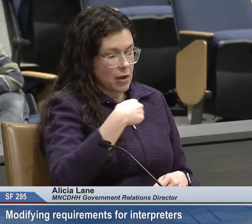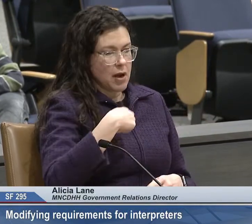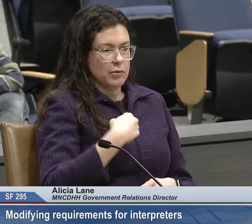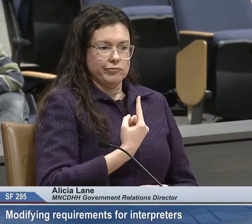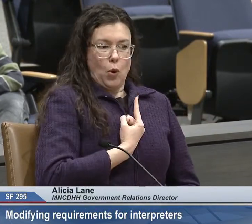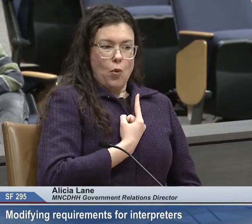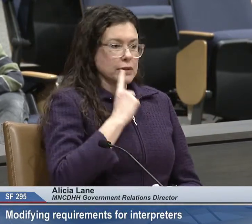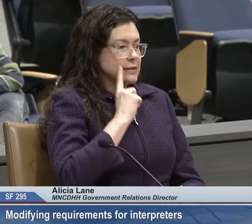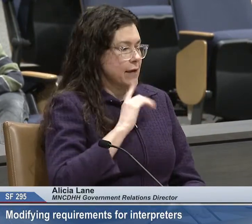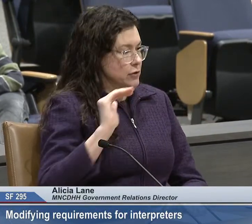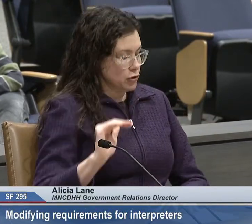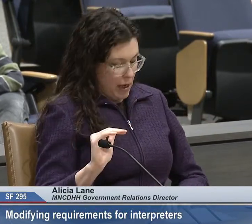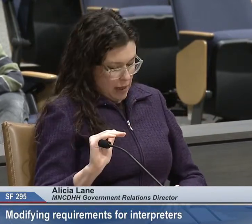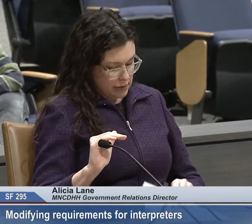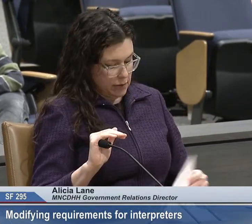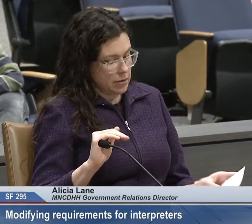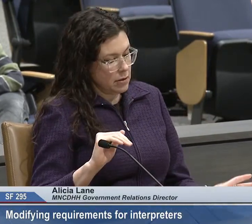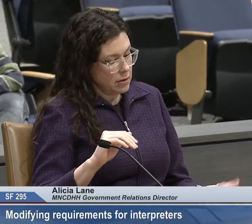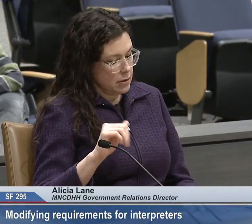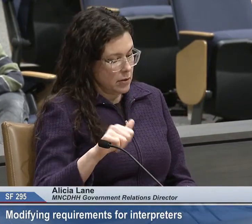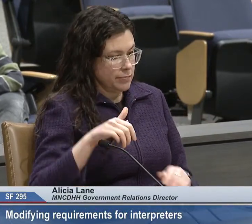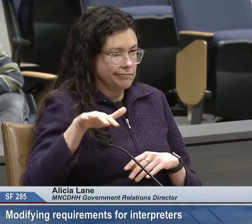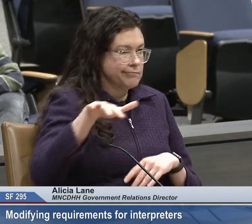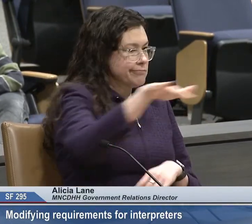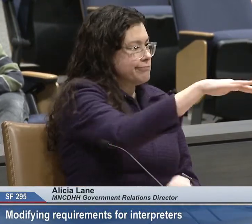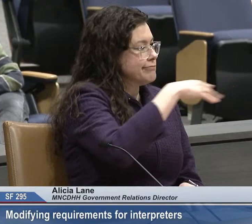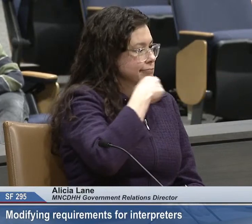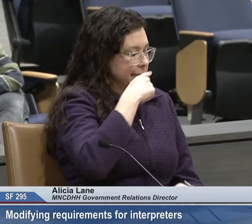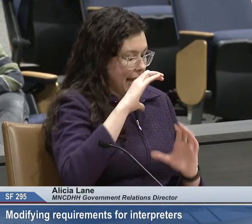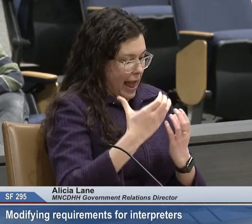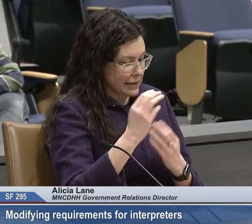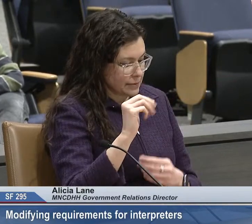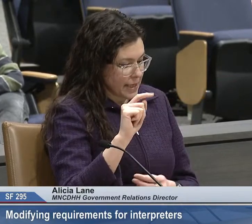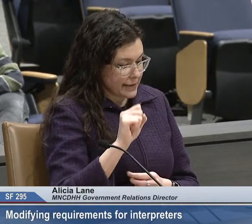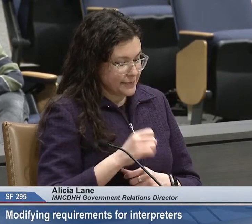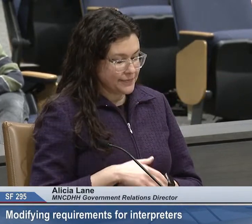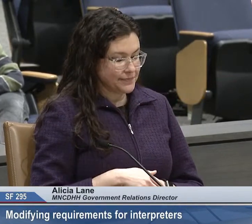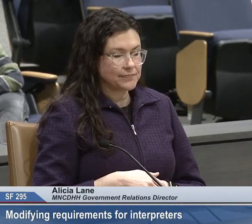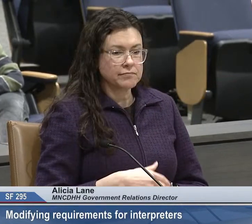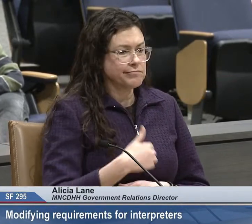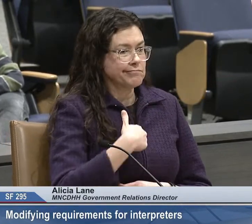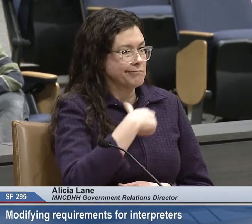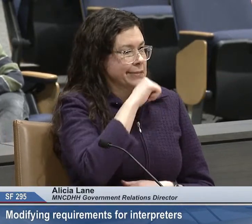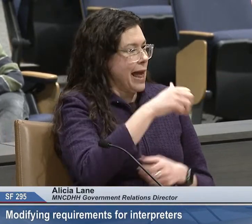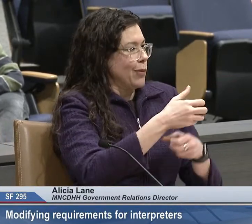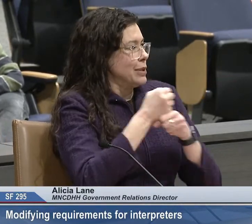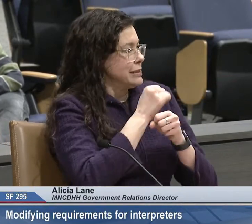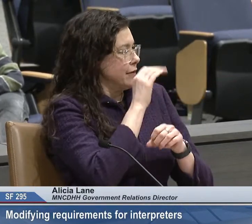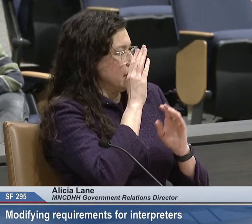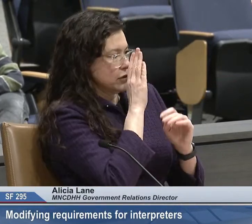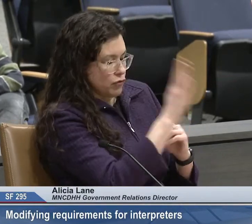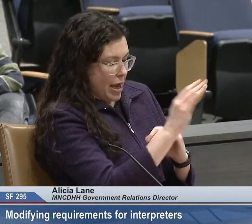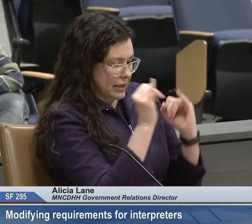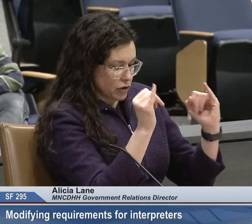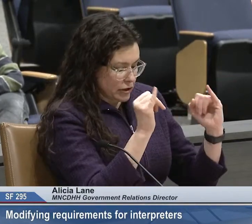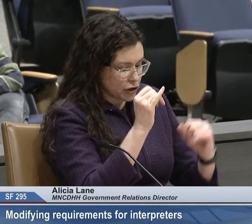school career, I was the sole deaf child among my classmates and did not receive